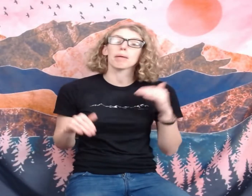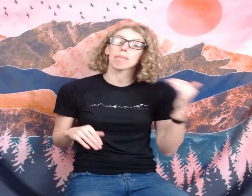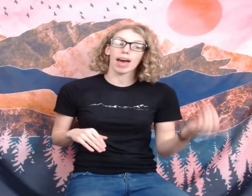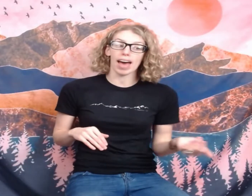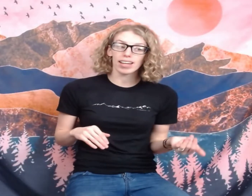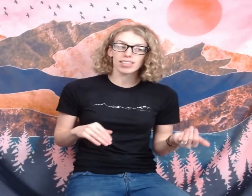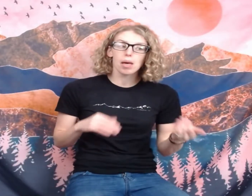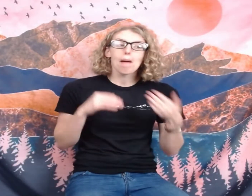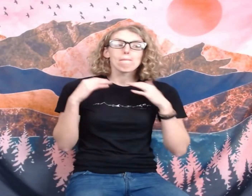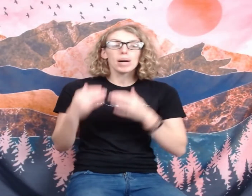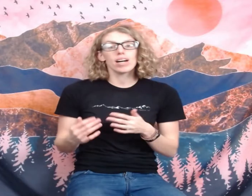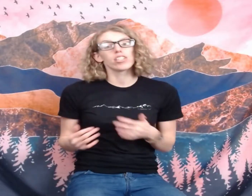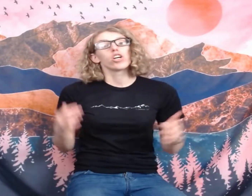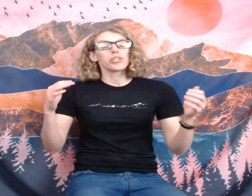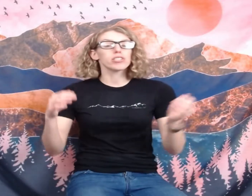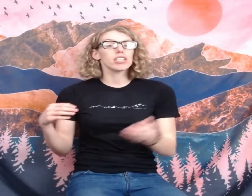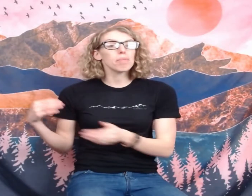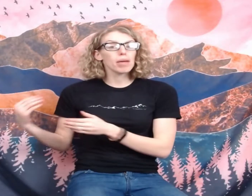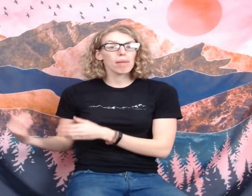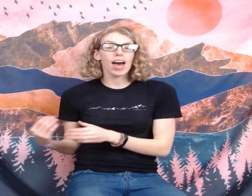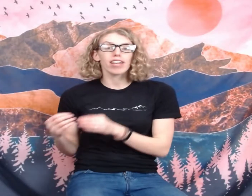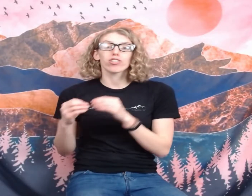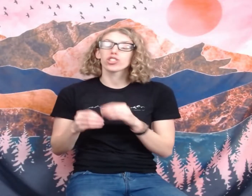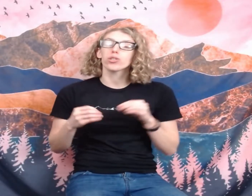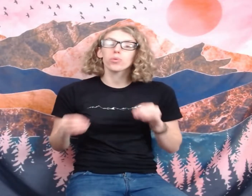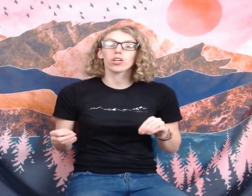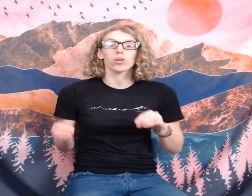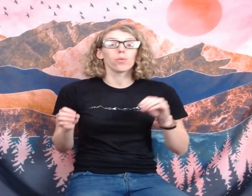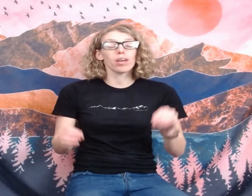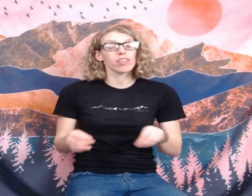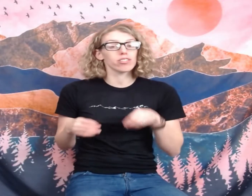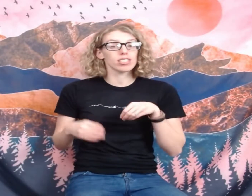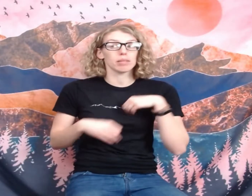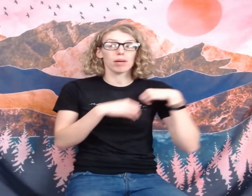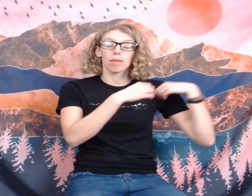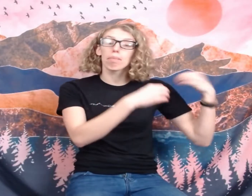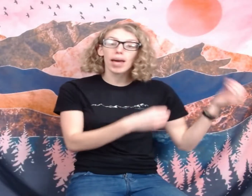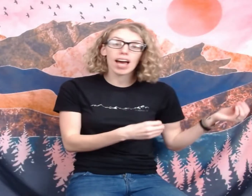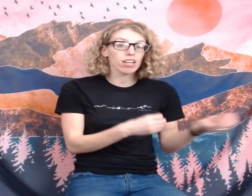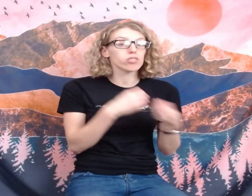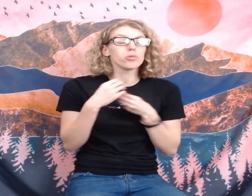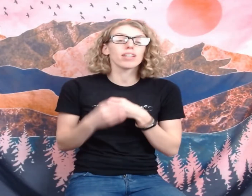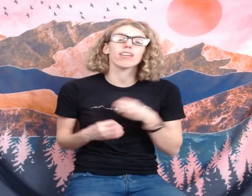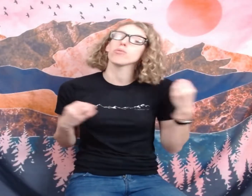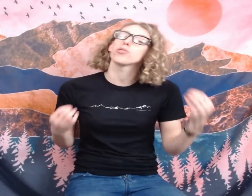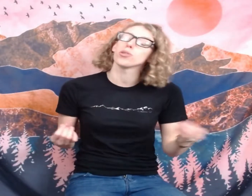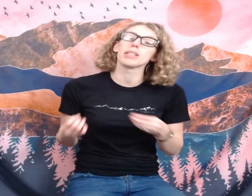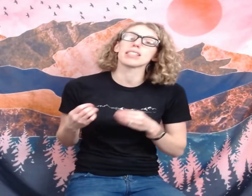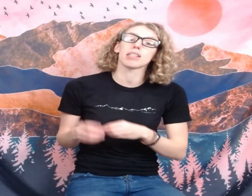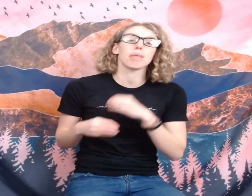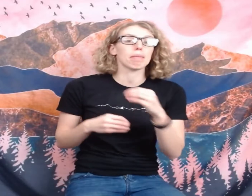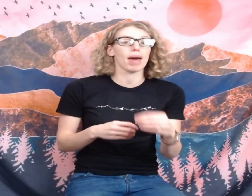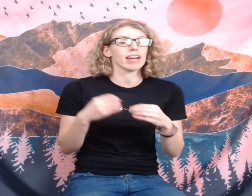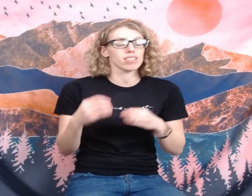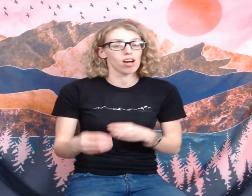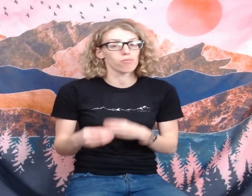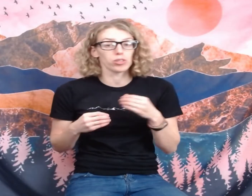bags but your sleeping pad should work with your sleeping bag to get you to the sleeping bags comfort